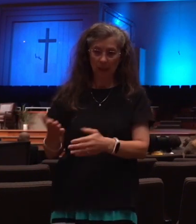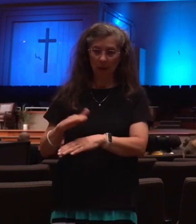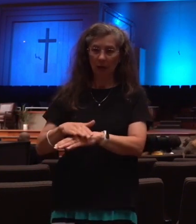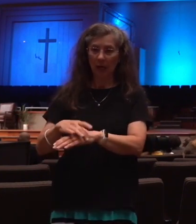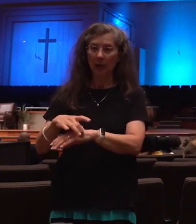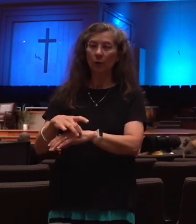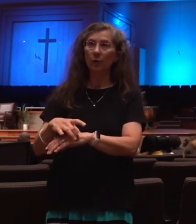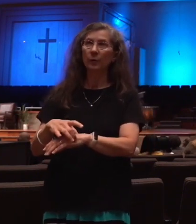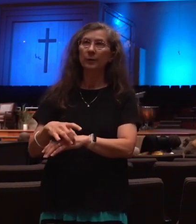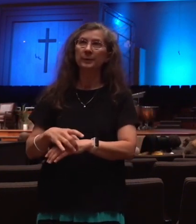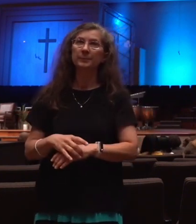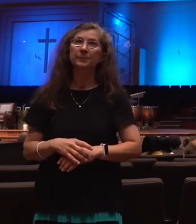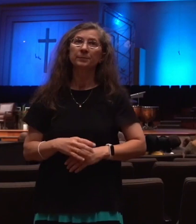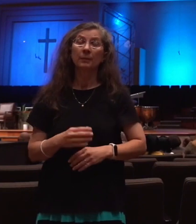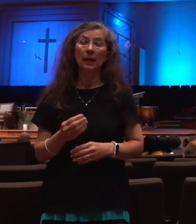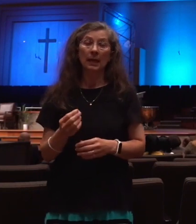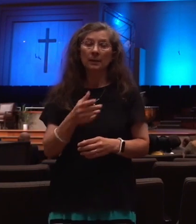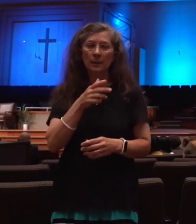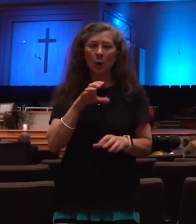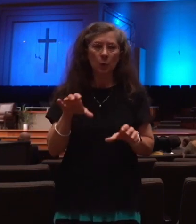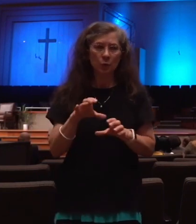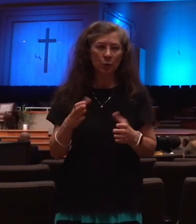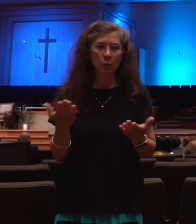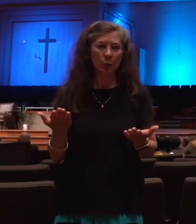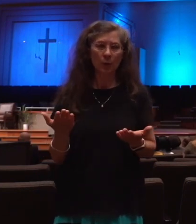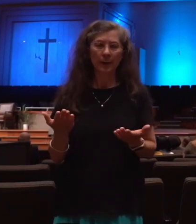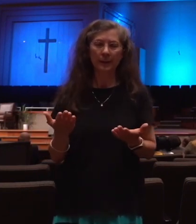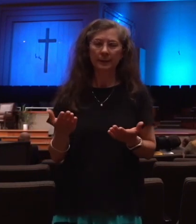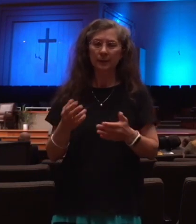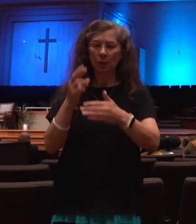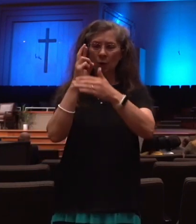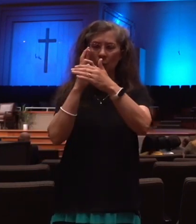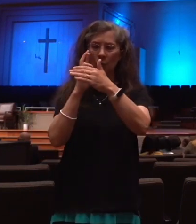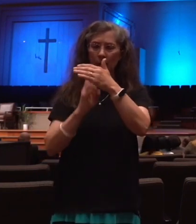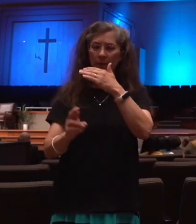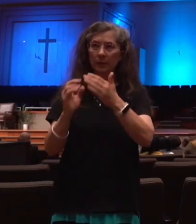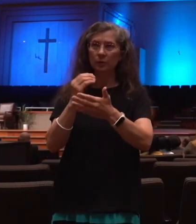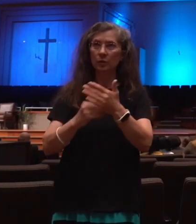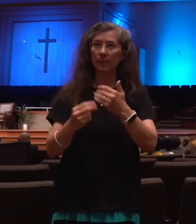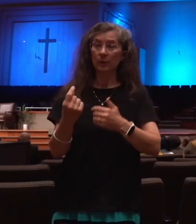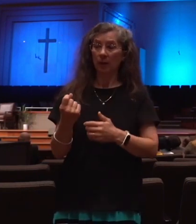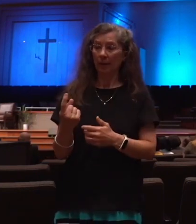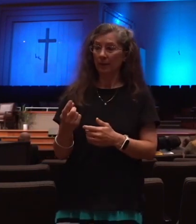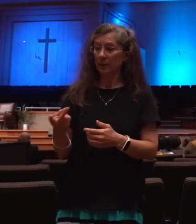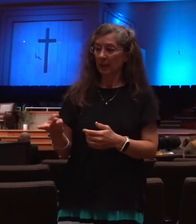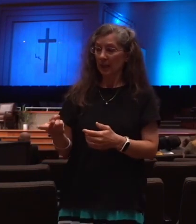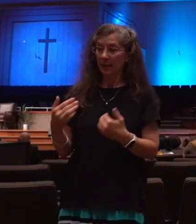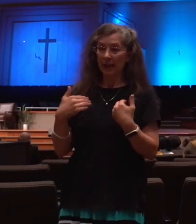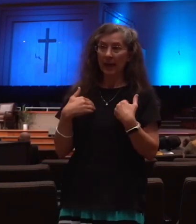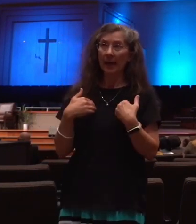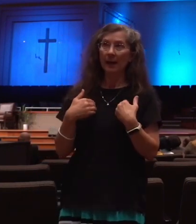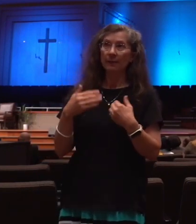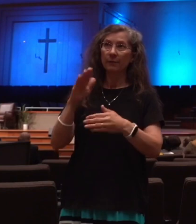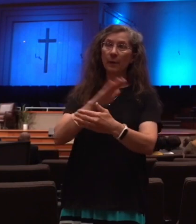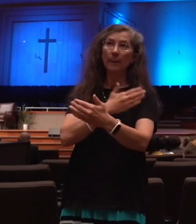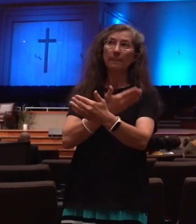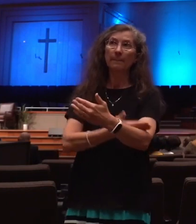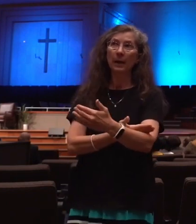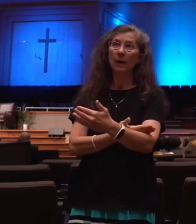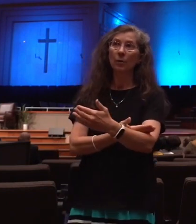is because of what they'll do. In Revelation 11, 6, it says, these have power to shut heaven that it rain not in the days of their